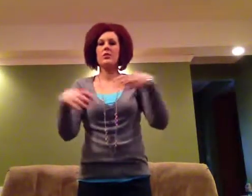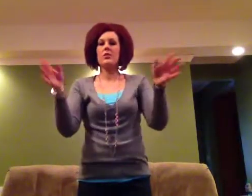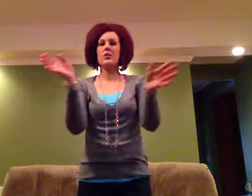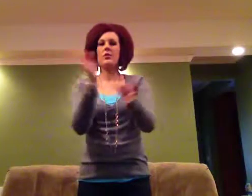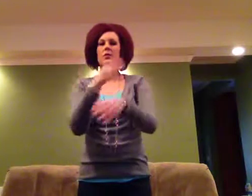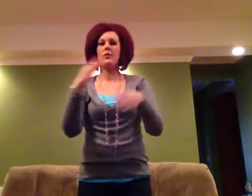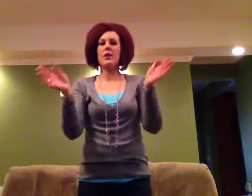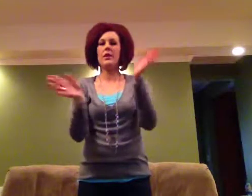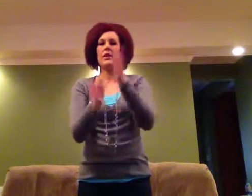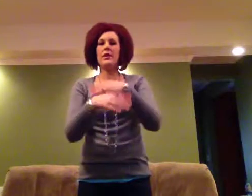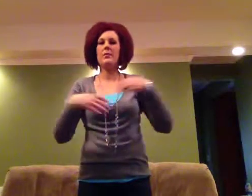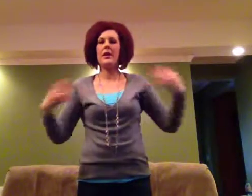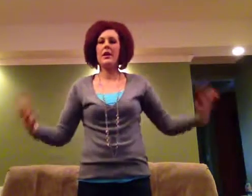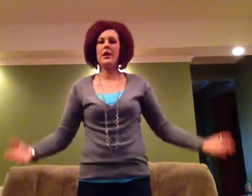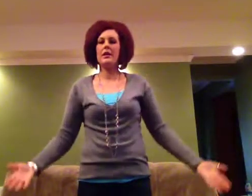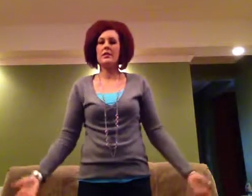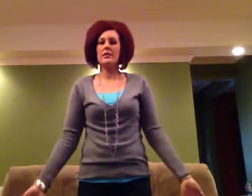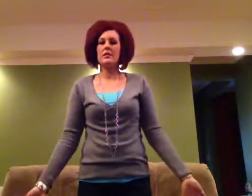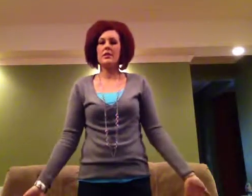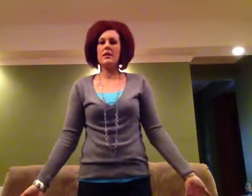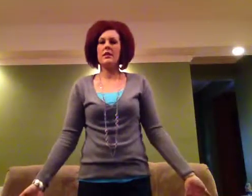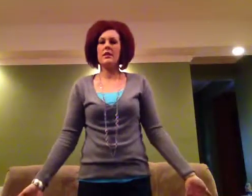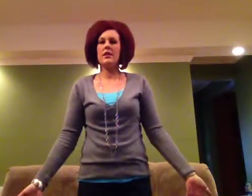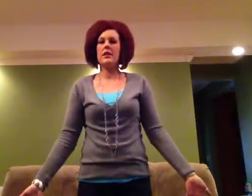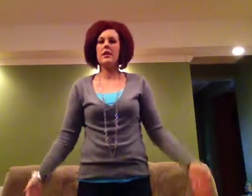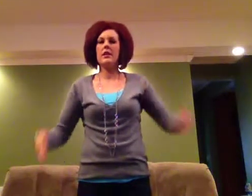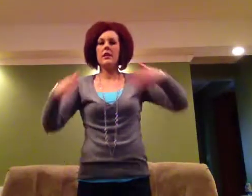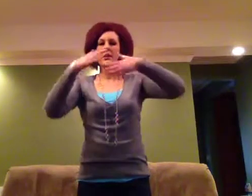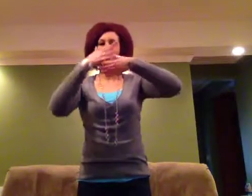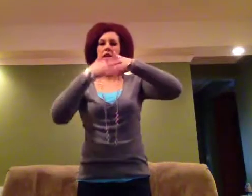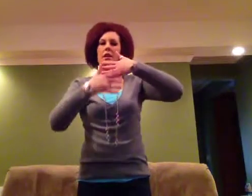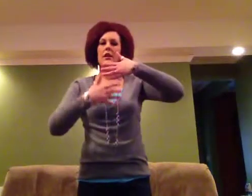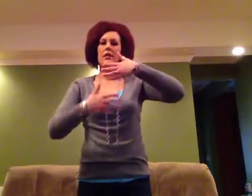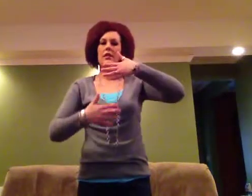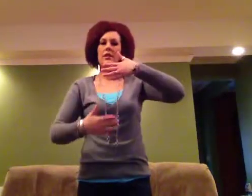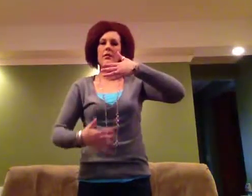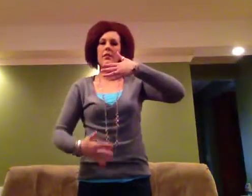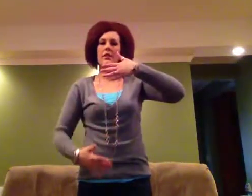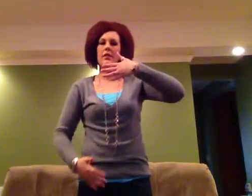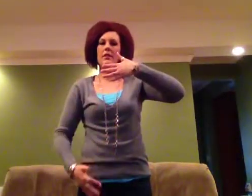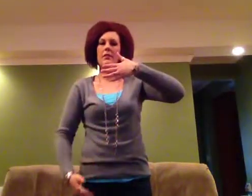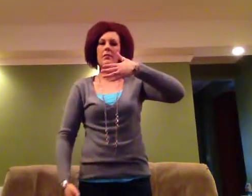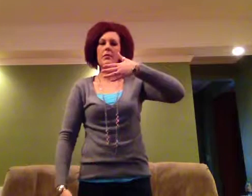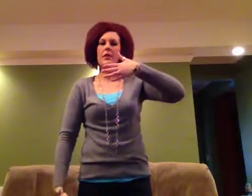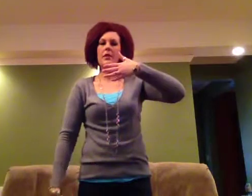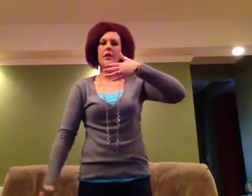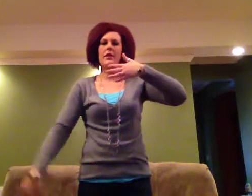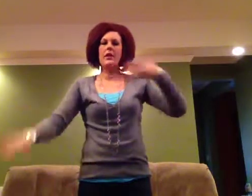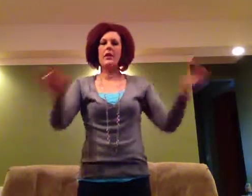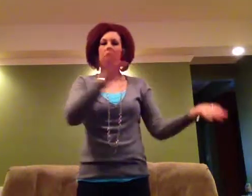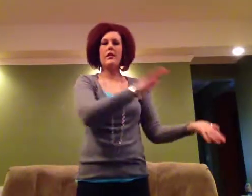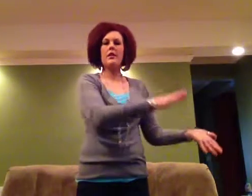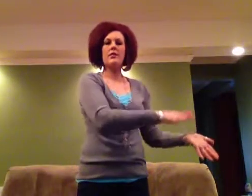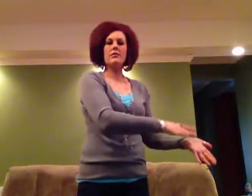away my skin? Nothing but the blood of